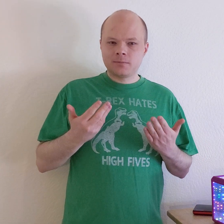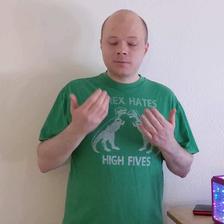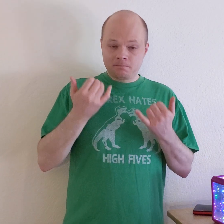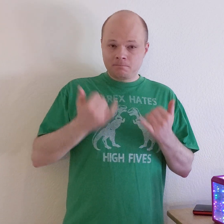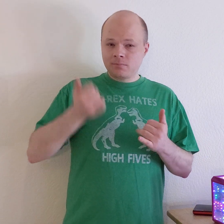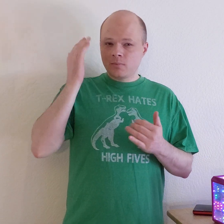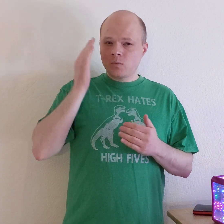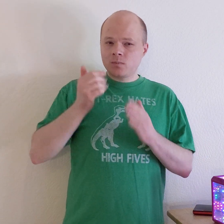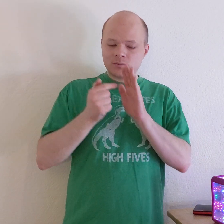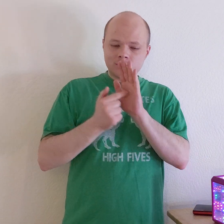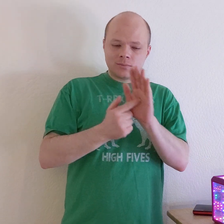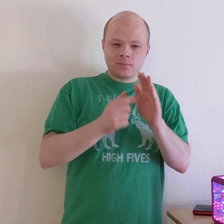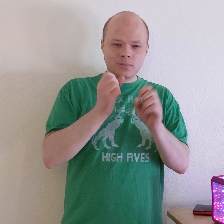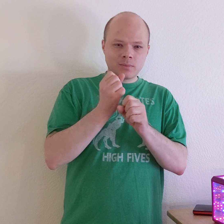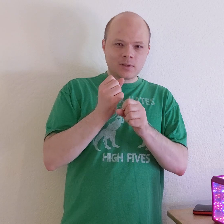Well, now I'll show you how I made it.